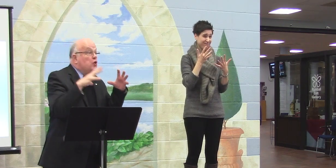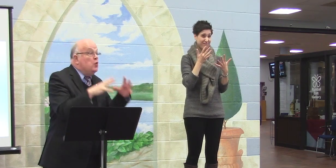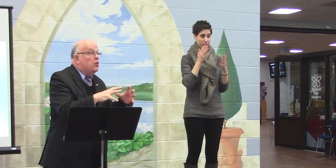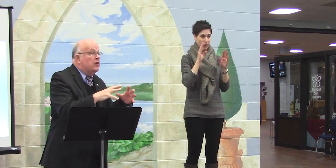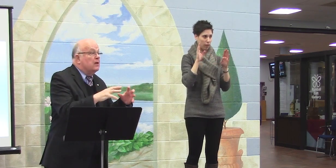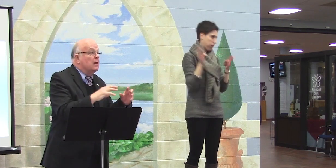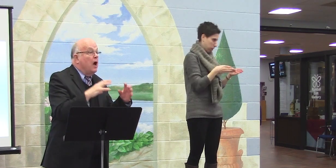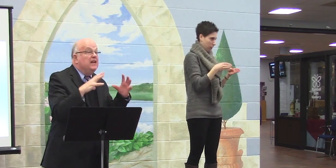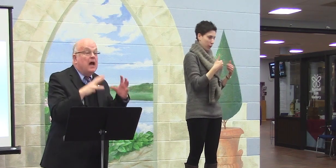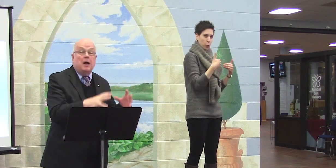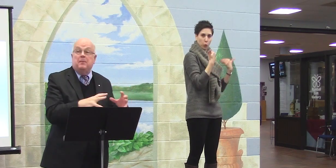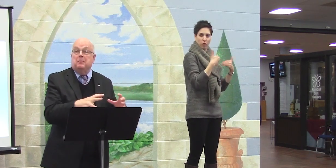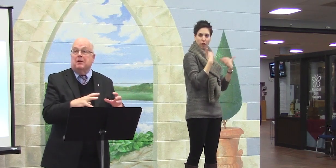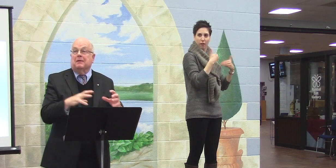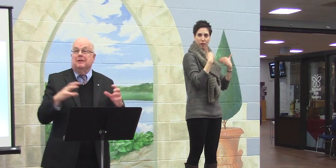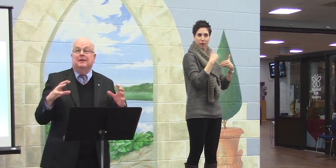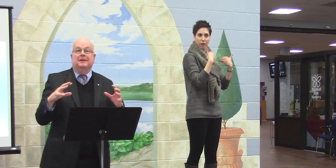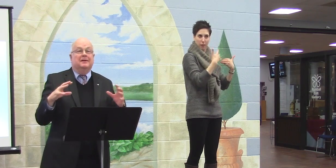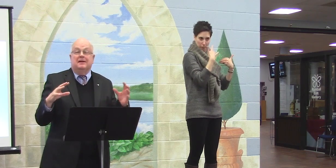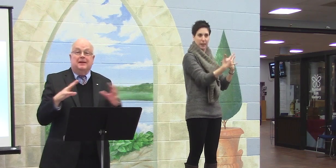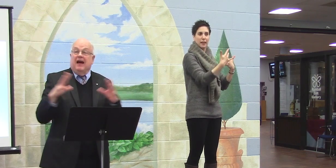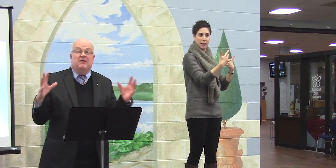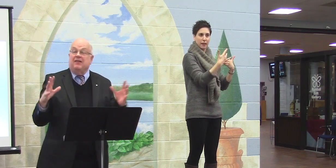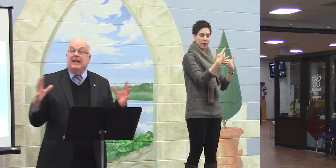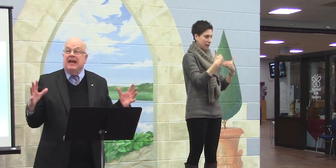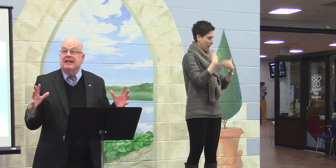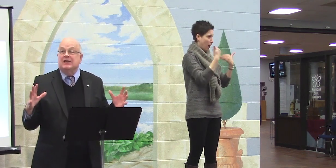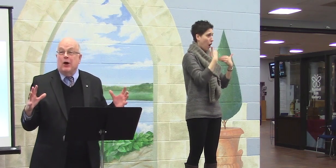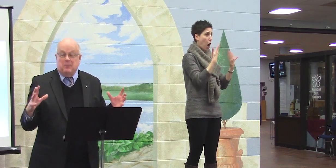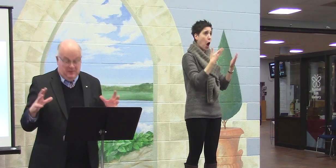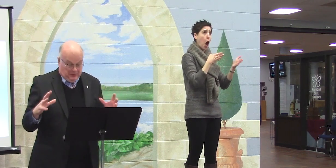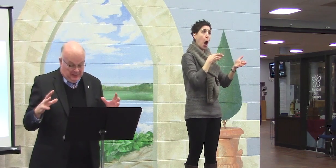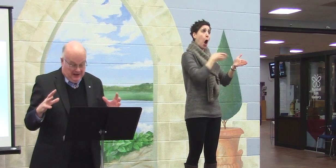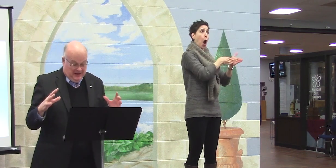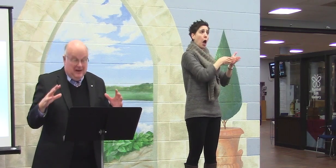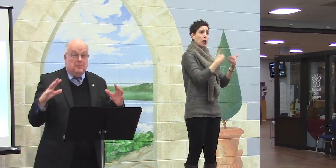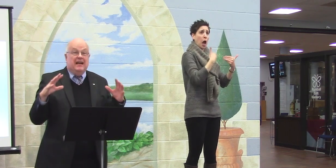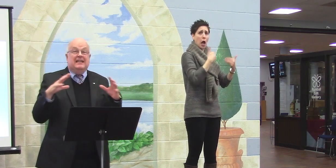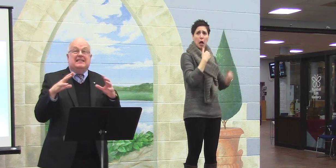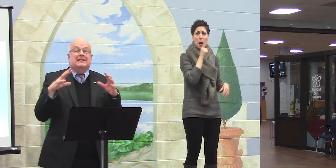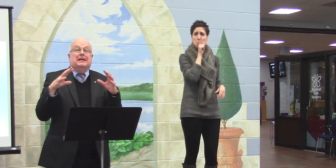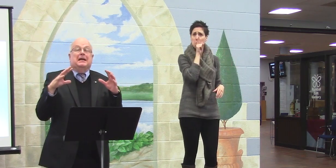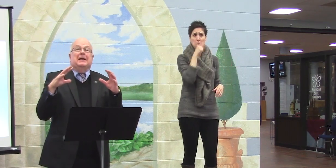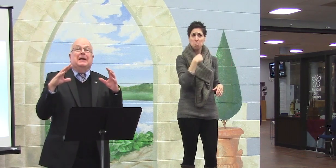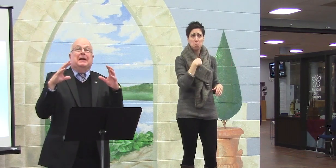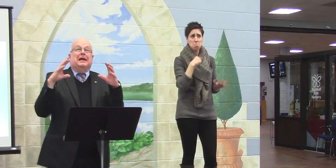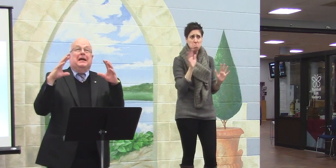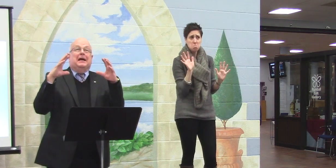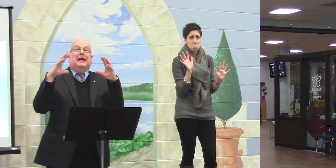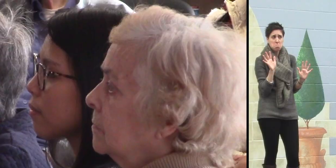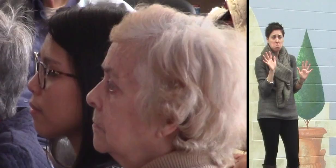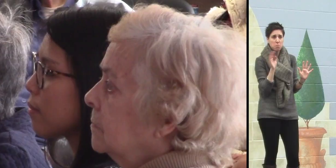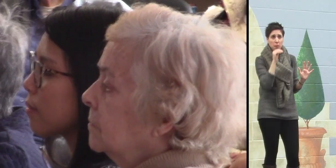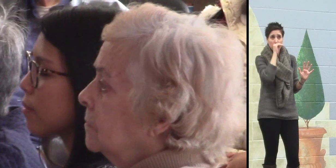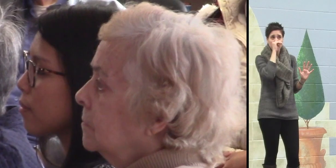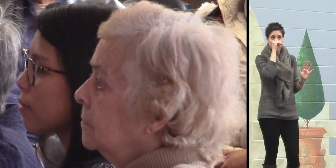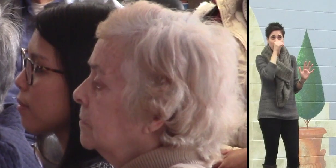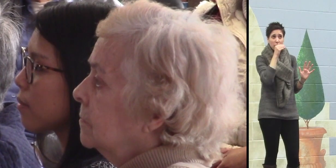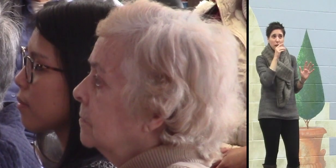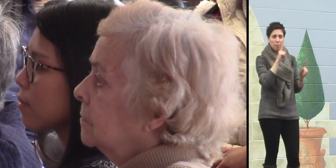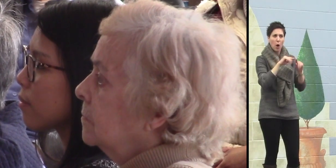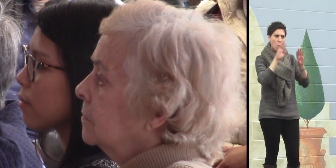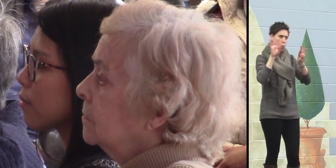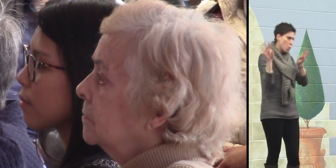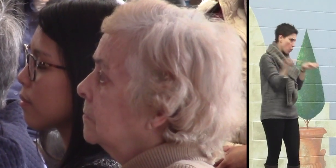on youth, on young people. I have nothing against young people. But it's something